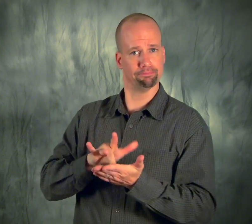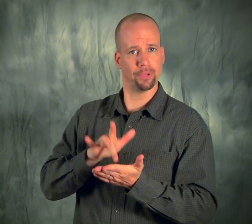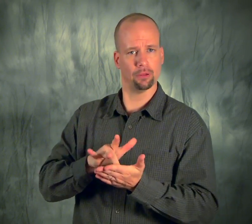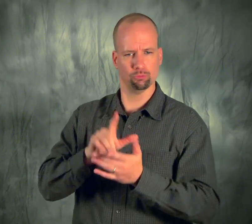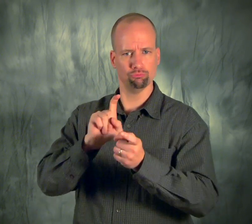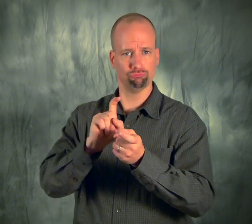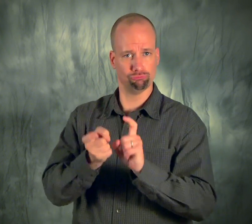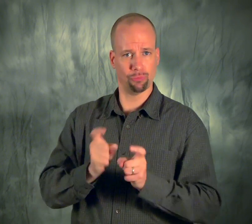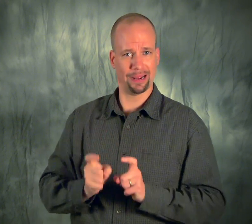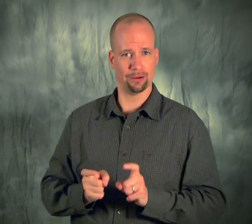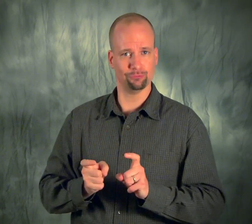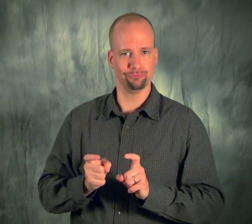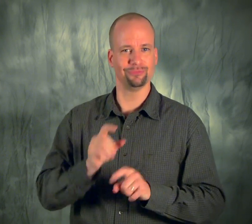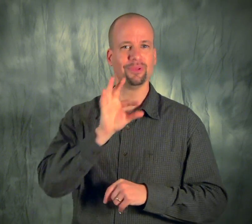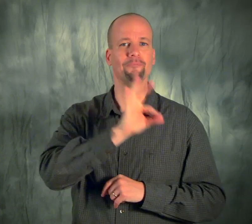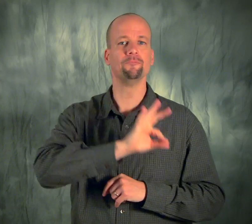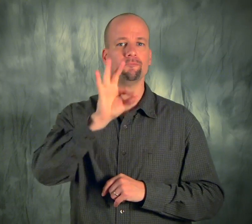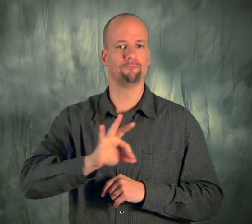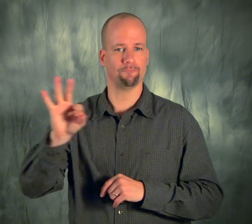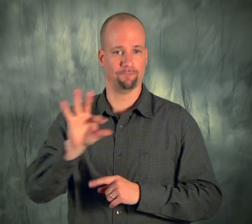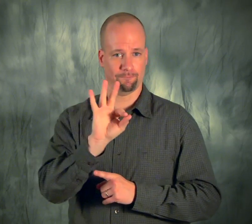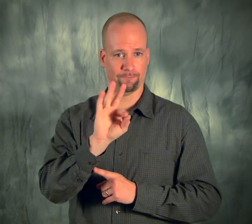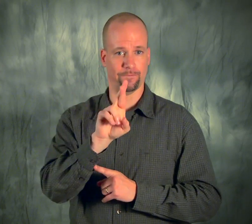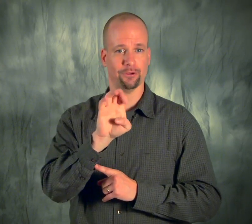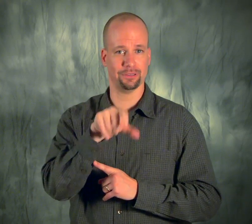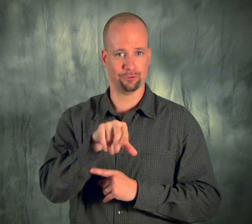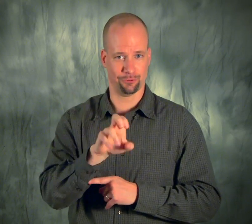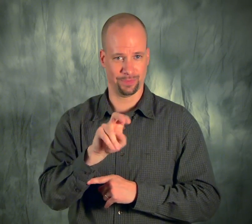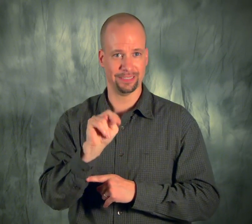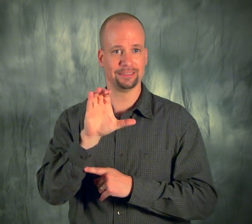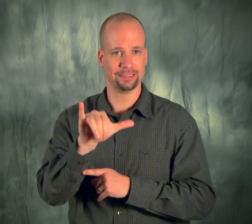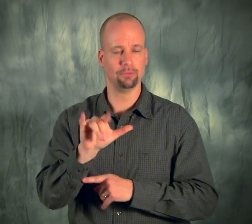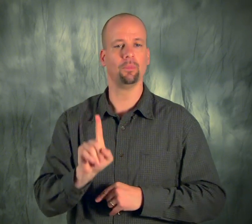Using the up and down arrow buttons, using